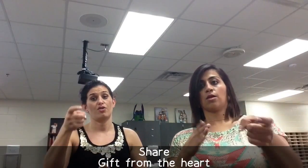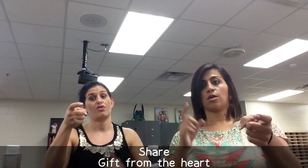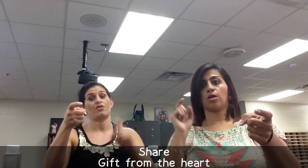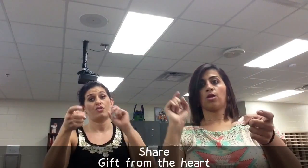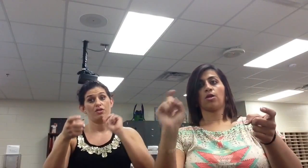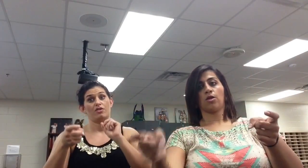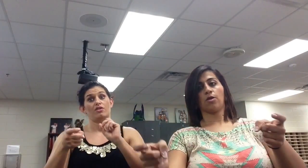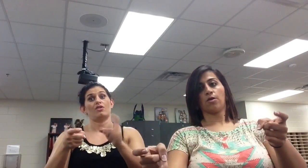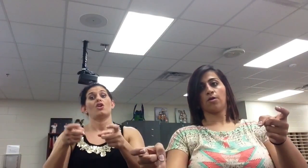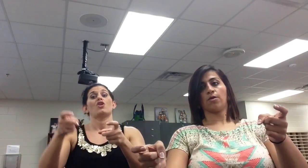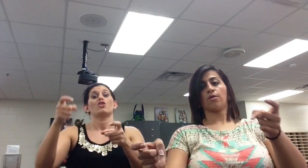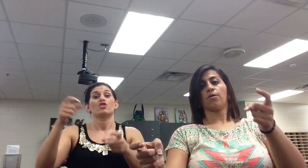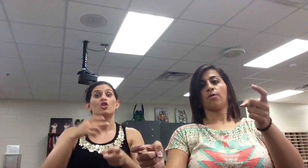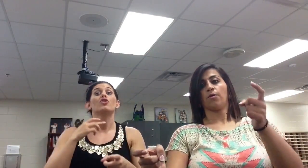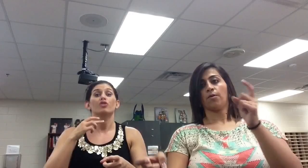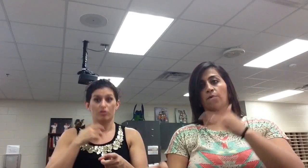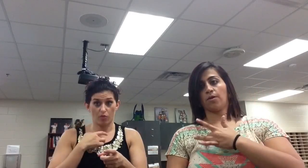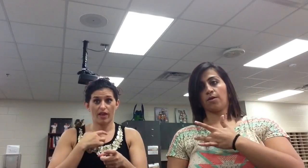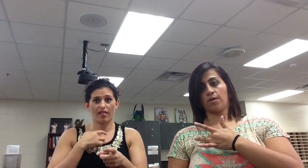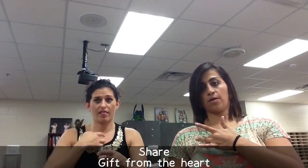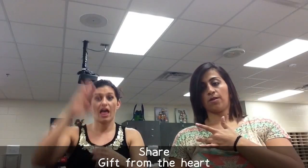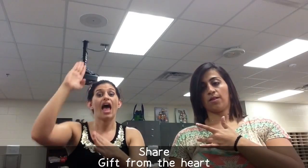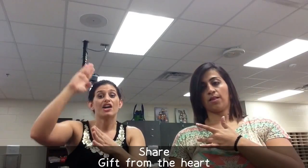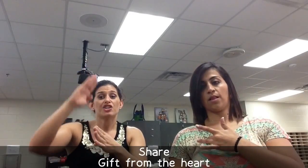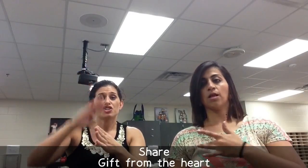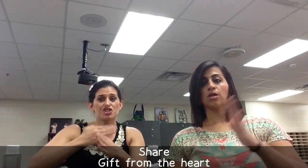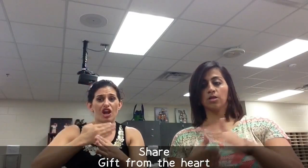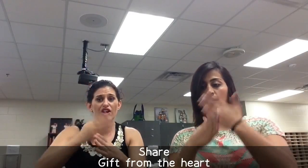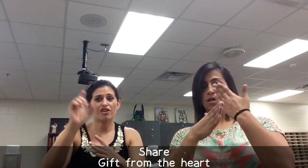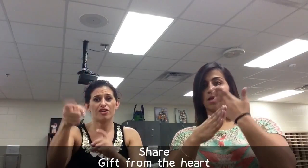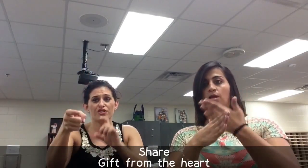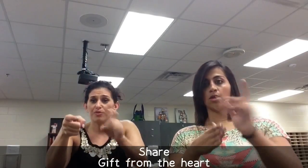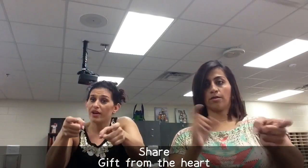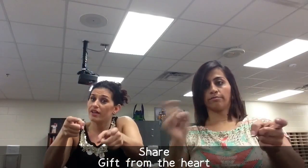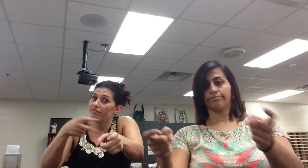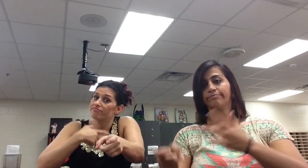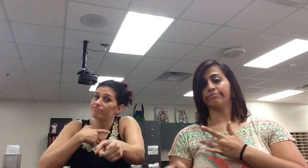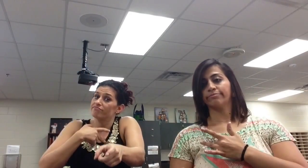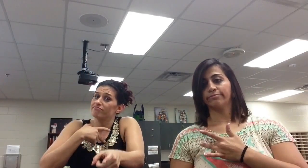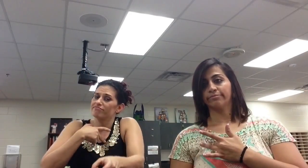goodwill Share your goodwill Share